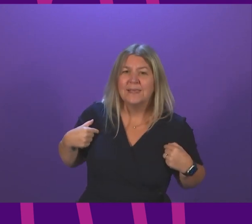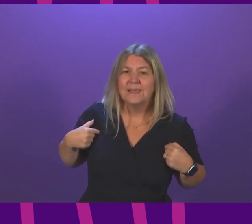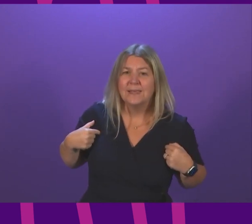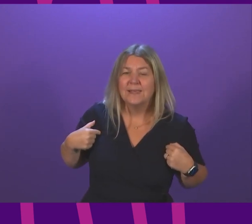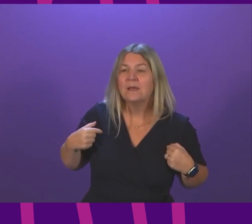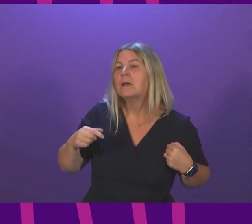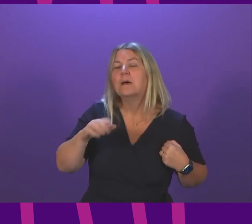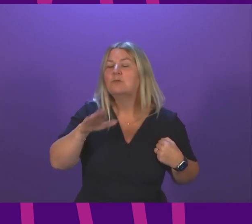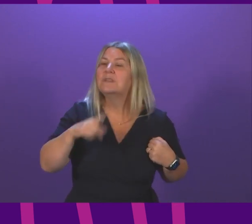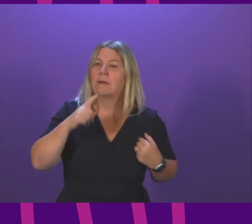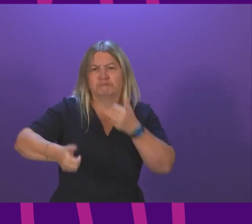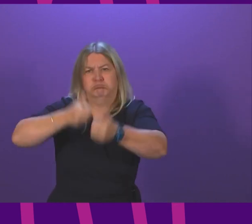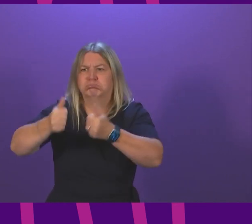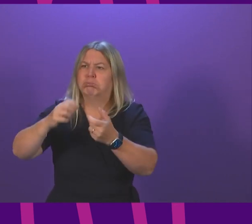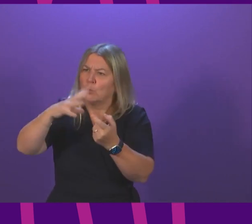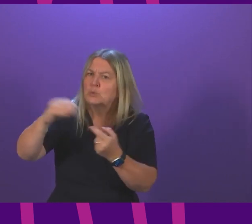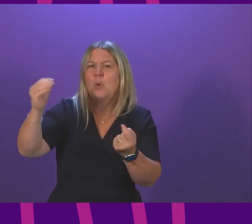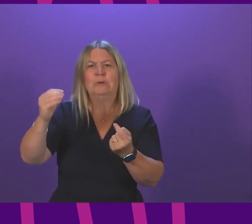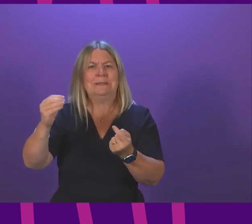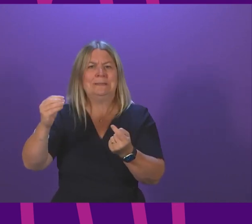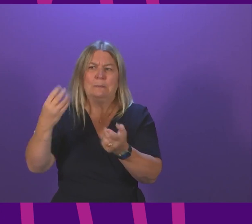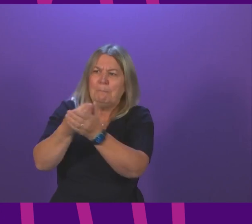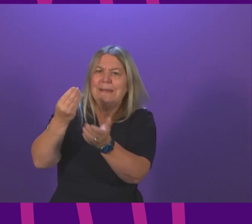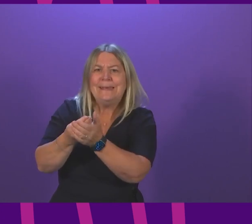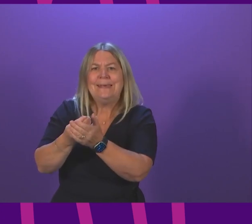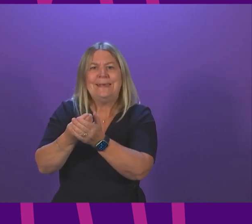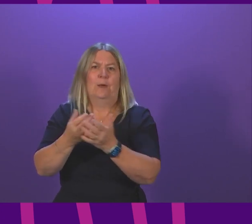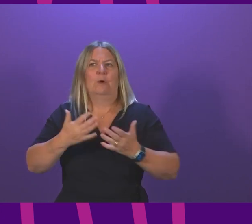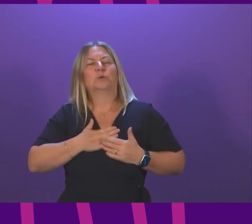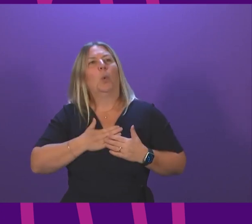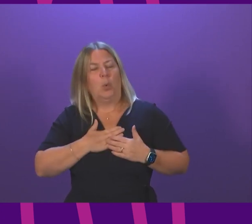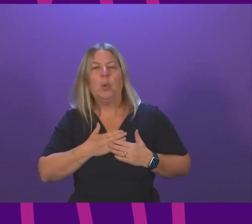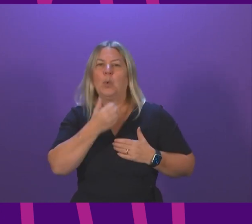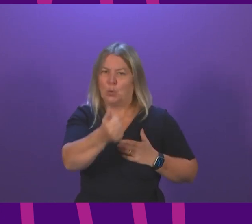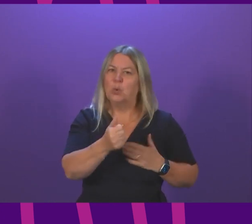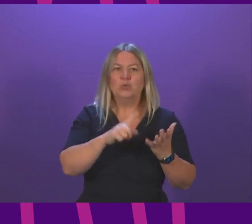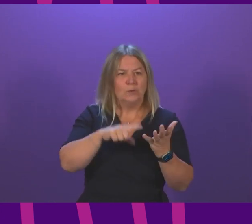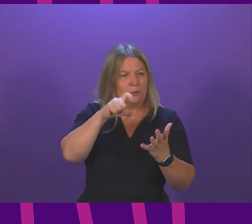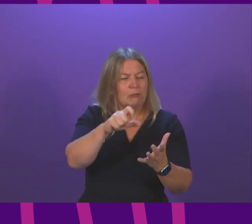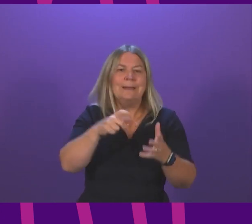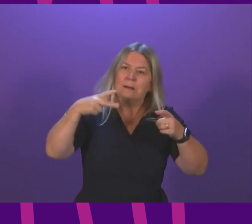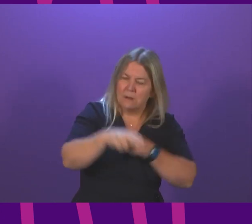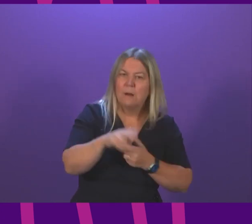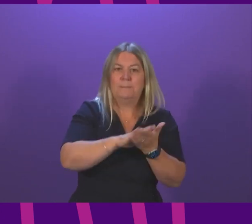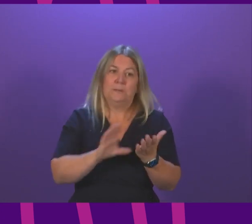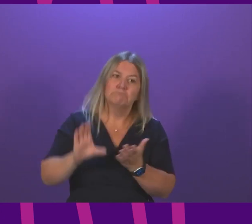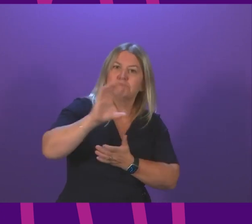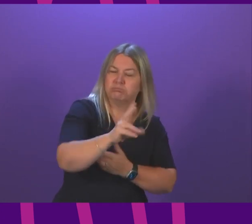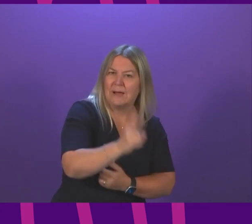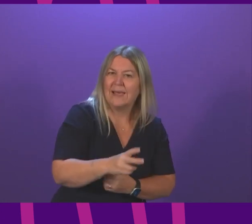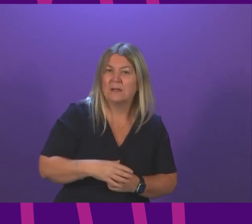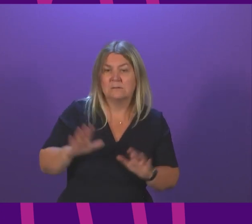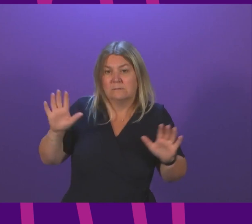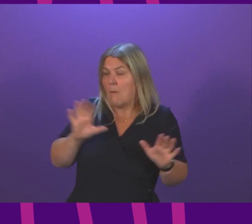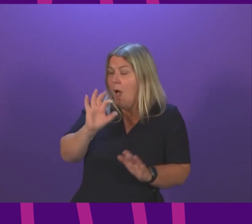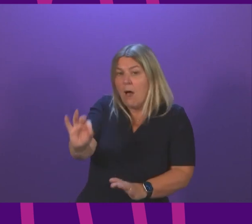kind of relief to universal credit. I was actually taking seriously what the first minister often says is if you've got a proposal tell us where the money's